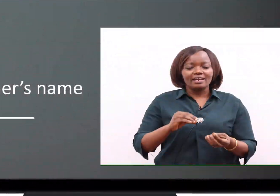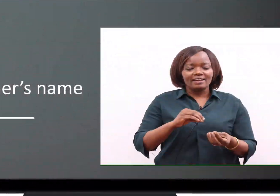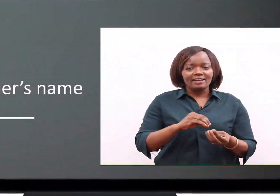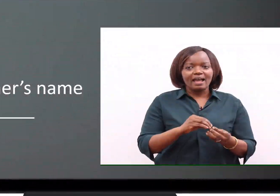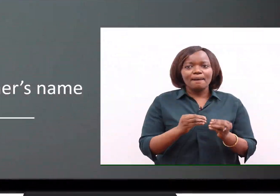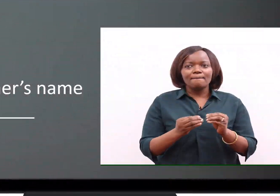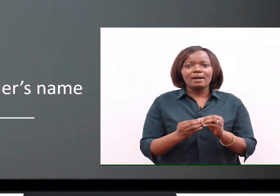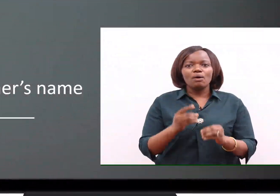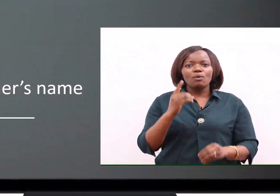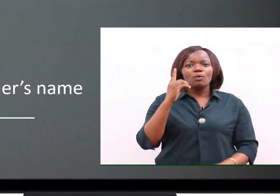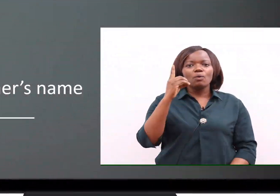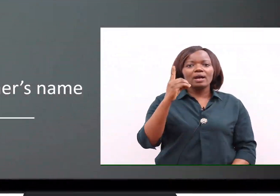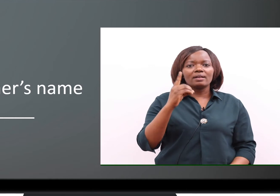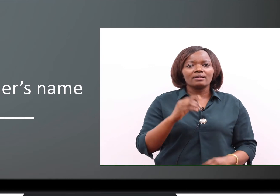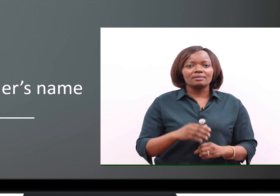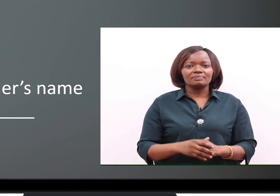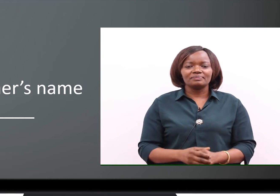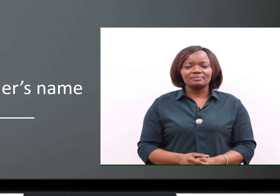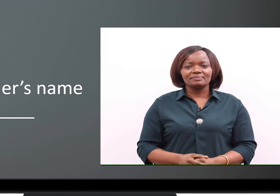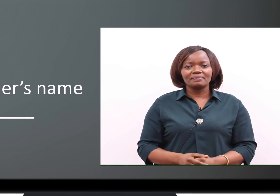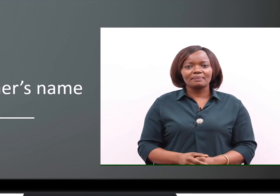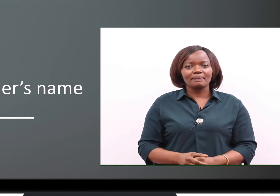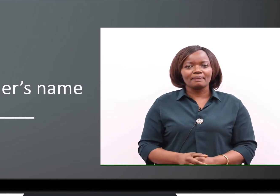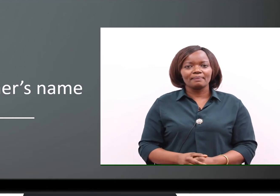Number one. Number